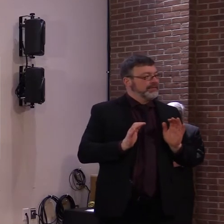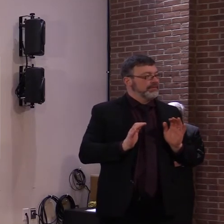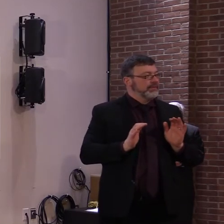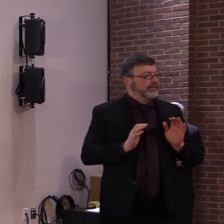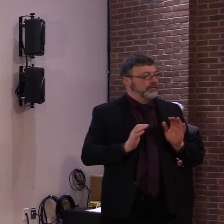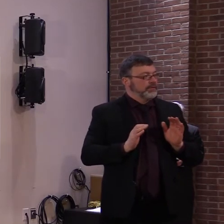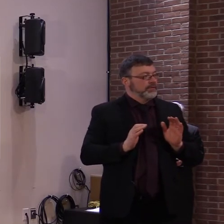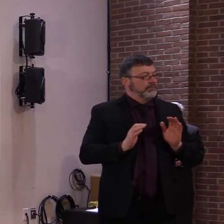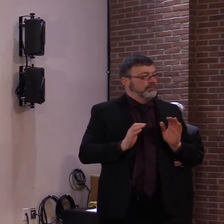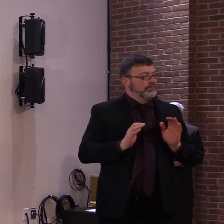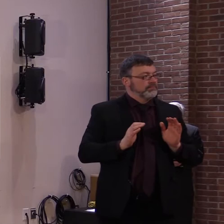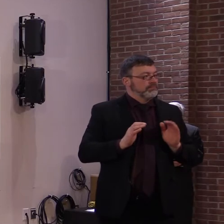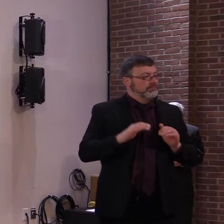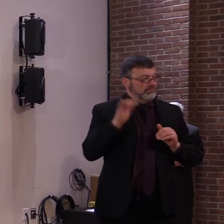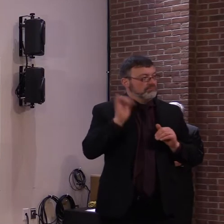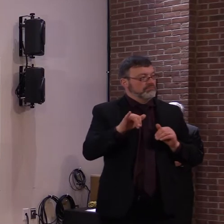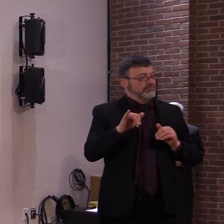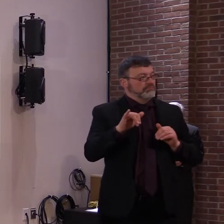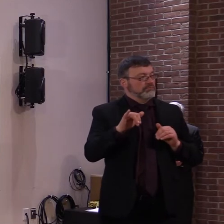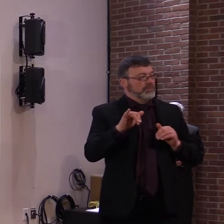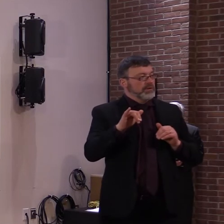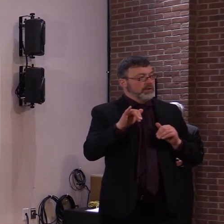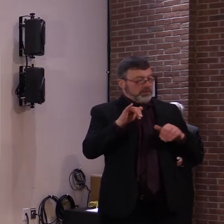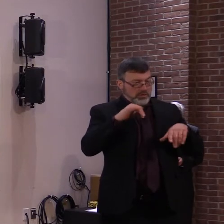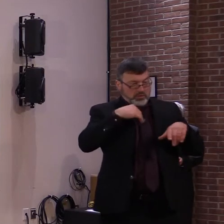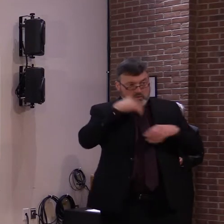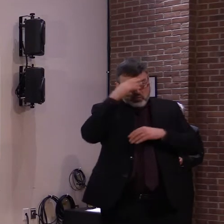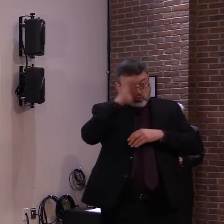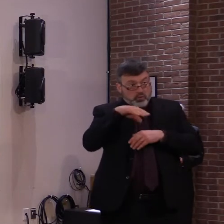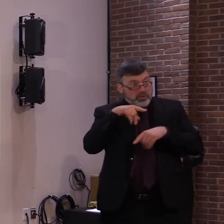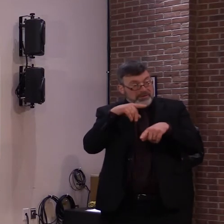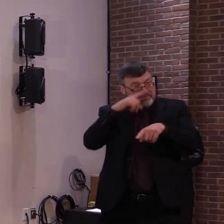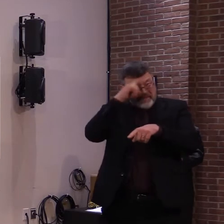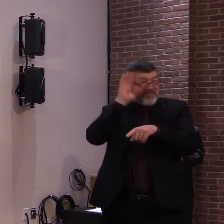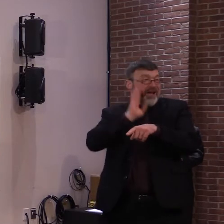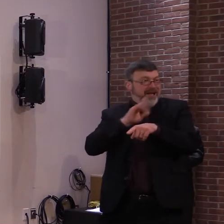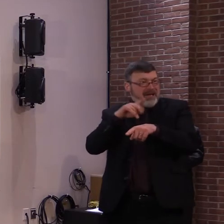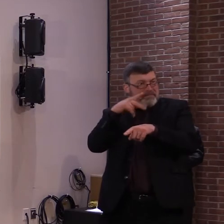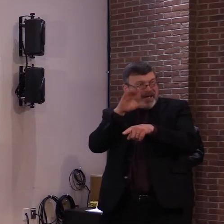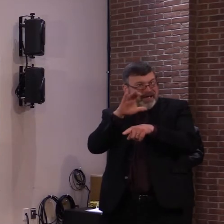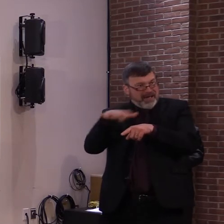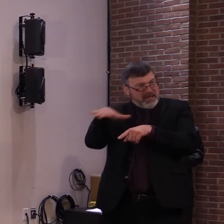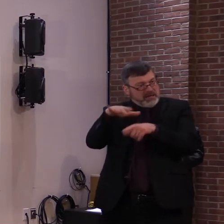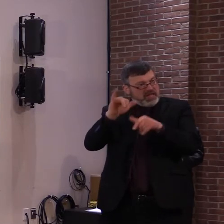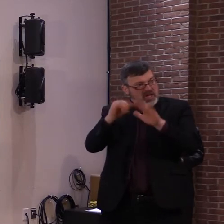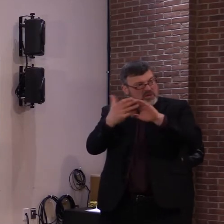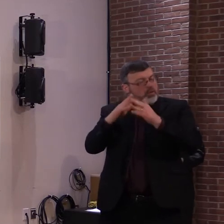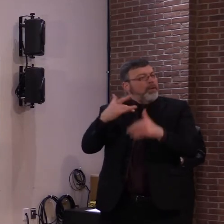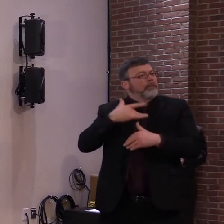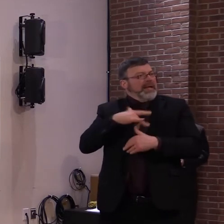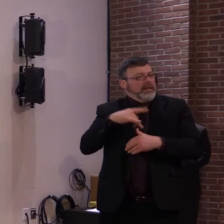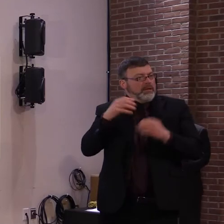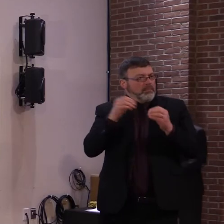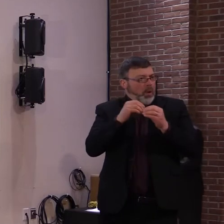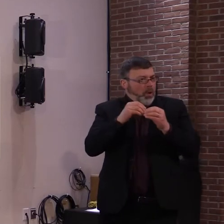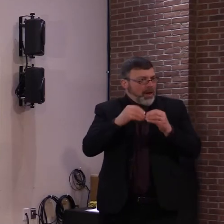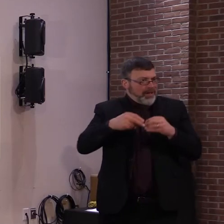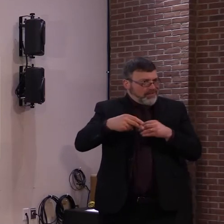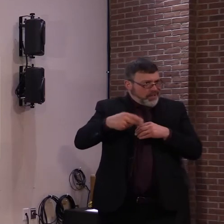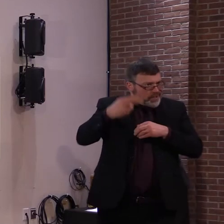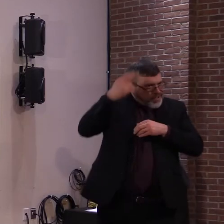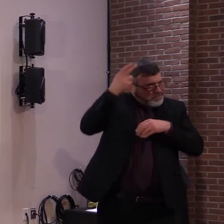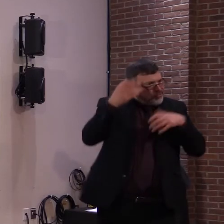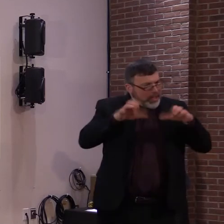Because of these increased risks and because of historical harms and the resulting mistrust of healthcare and